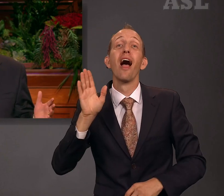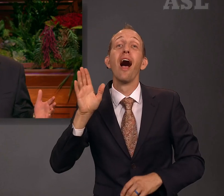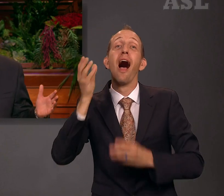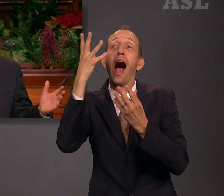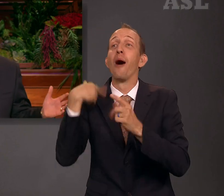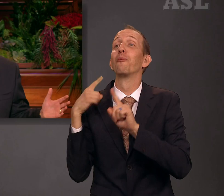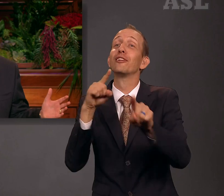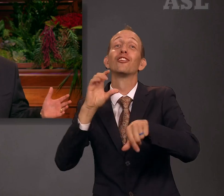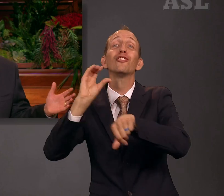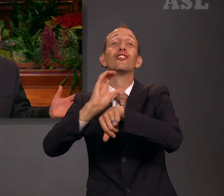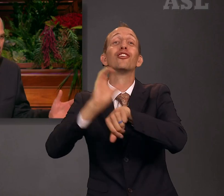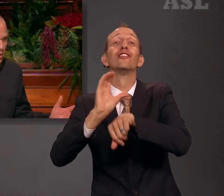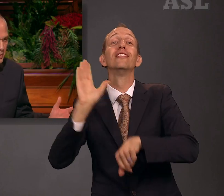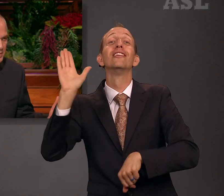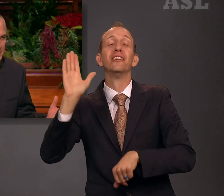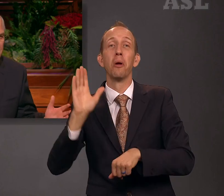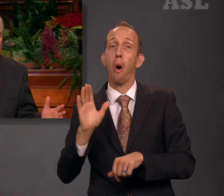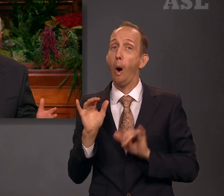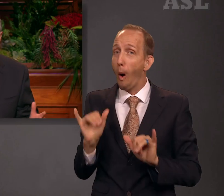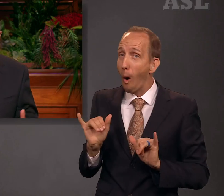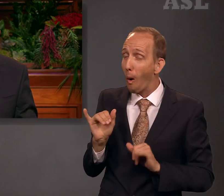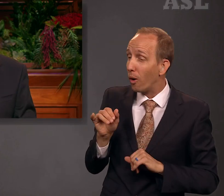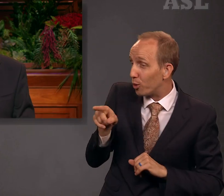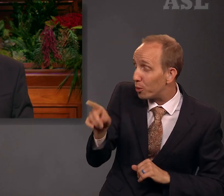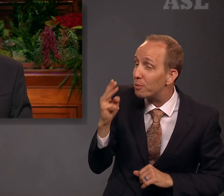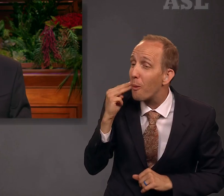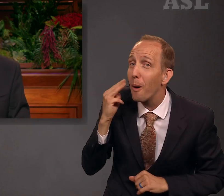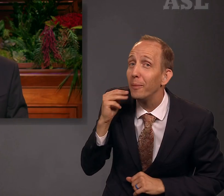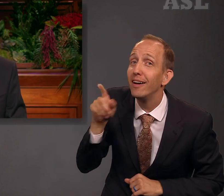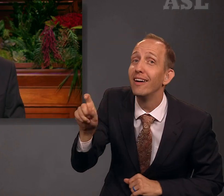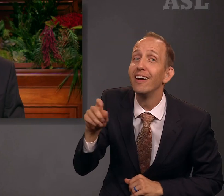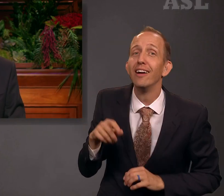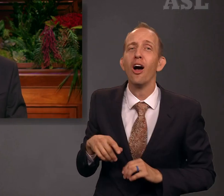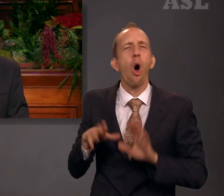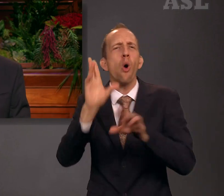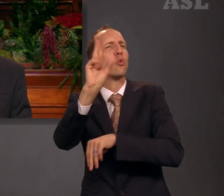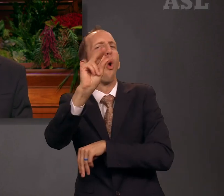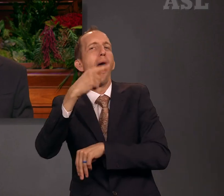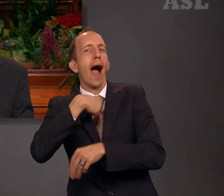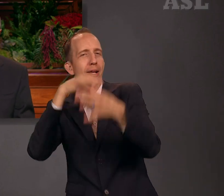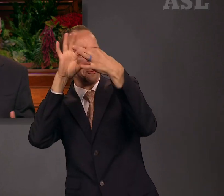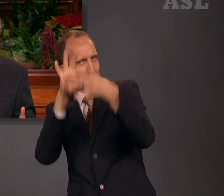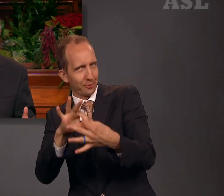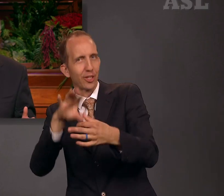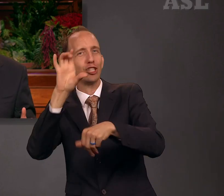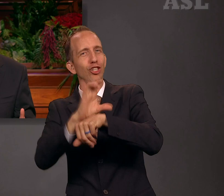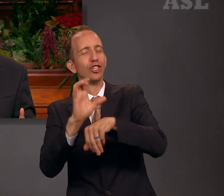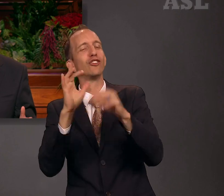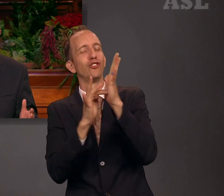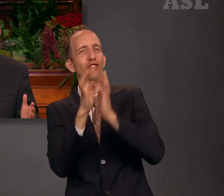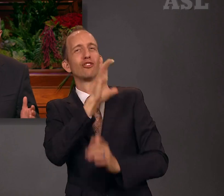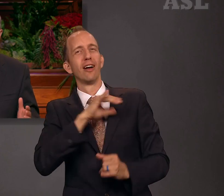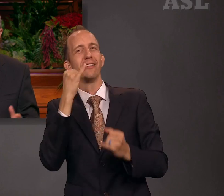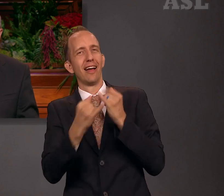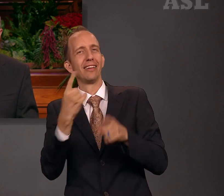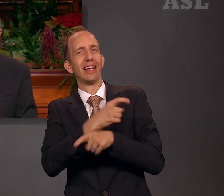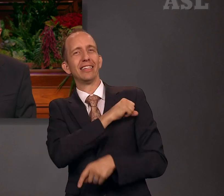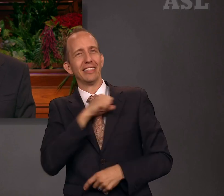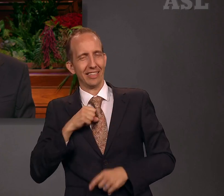so you are a Mormon. Iriura stated boldly, No, I am a member of the